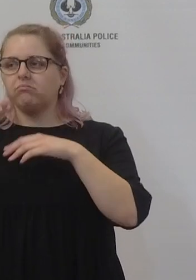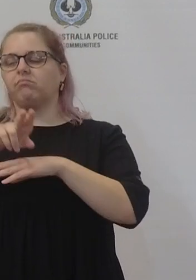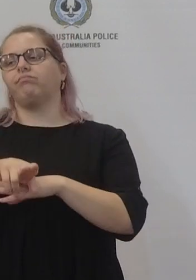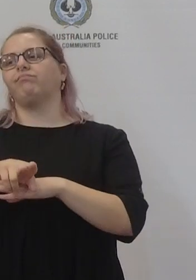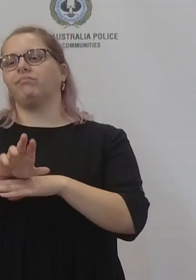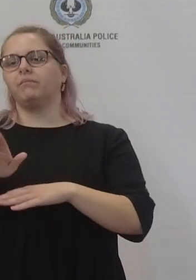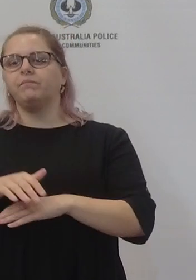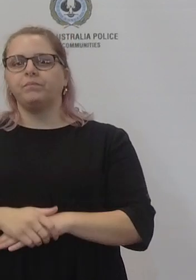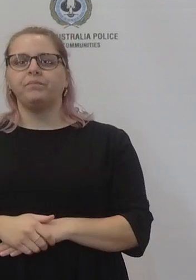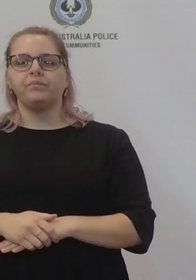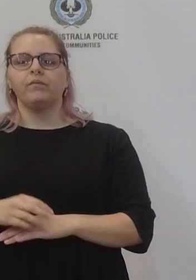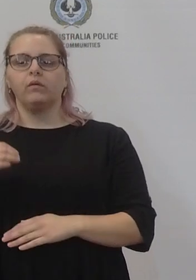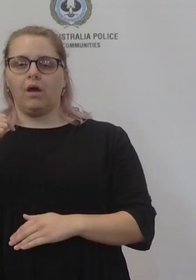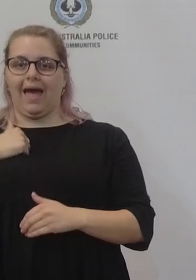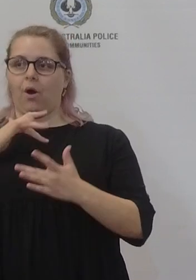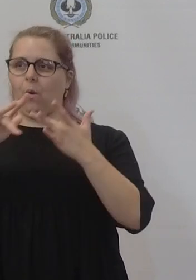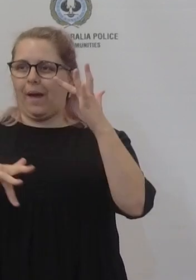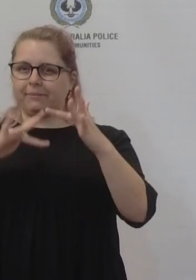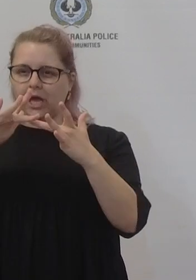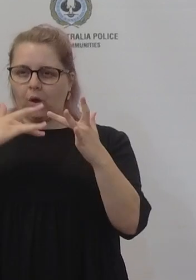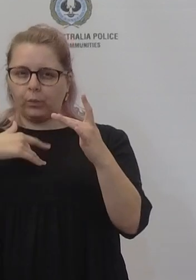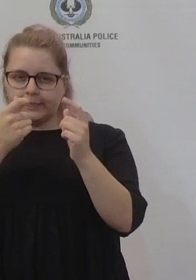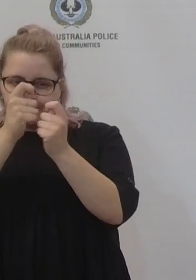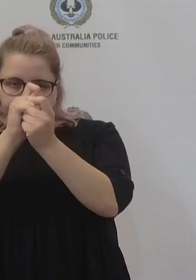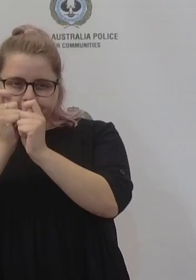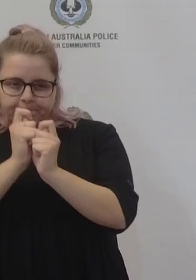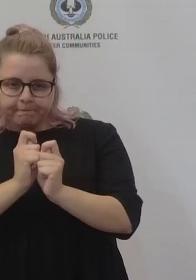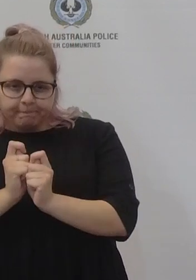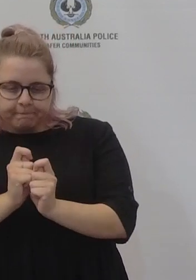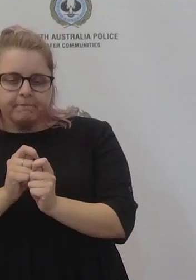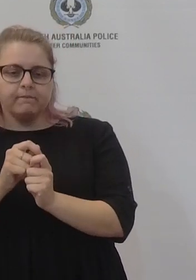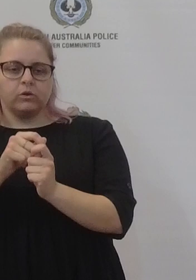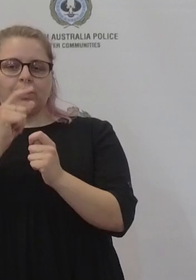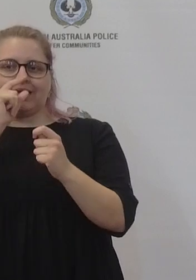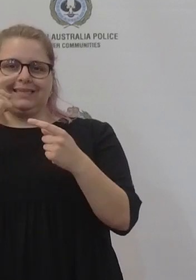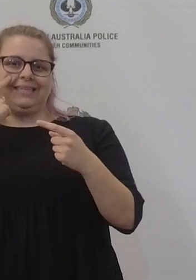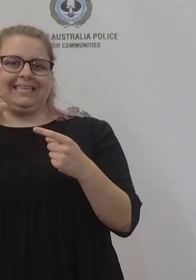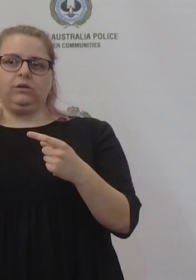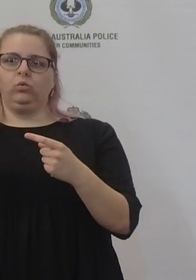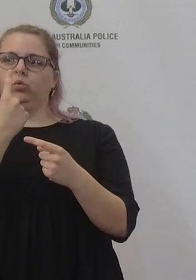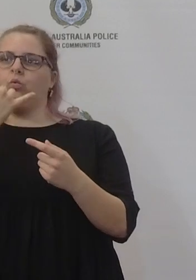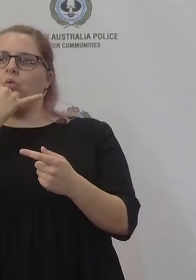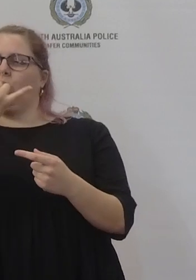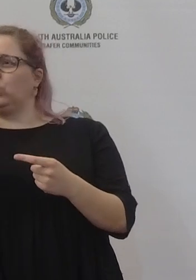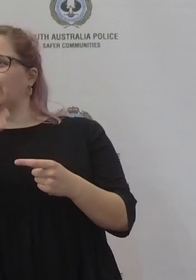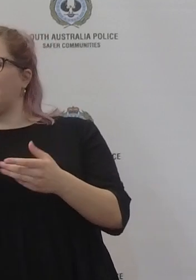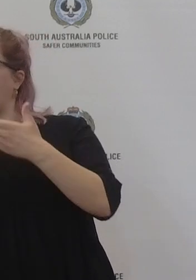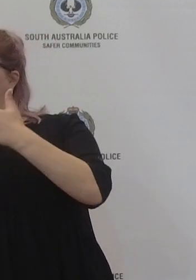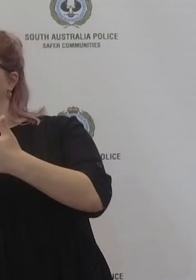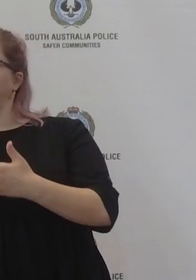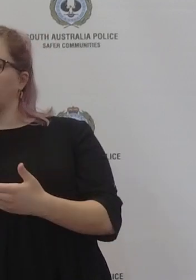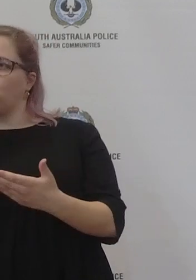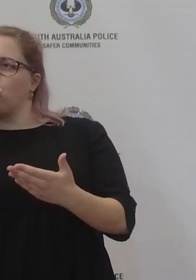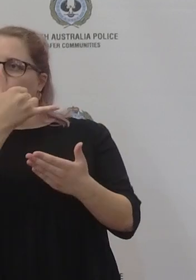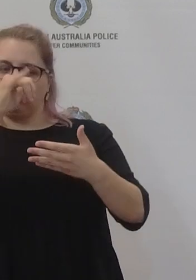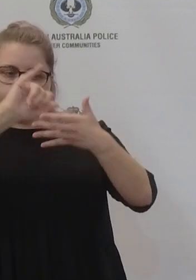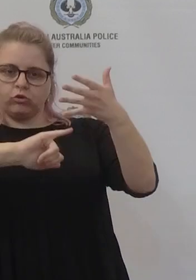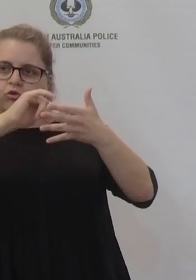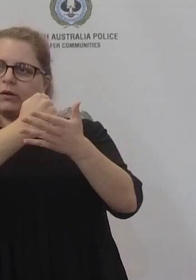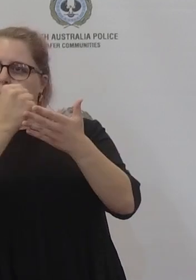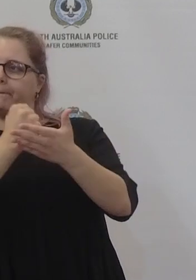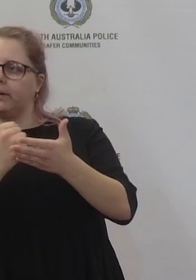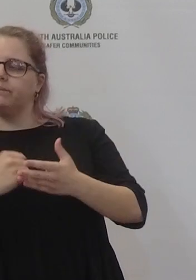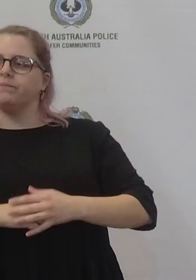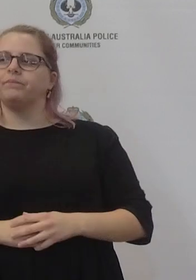website so it's clear what phone numbers you can use to get specific advice and also um our